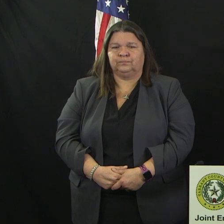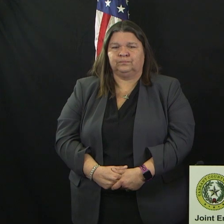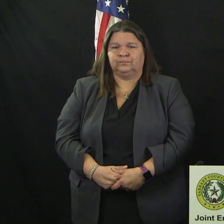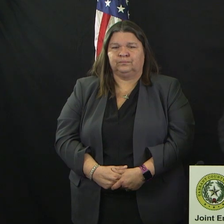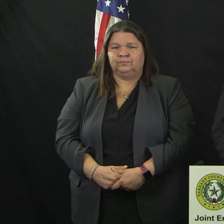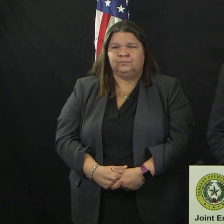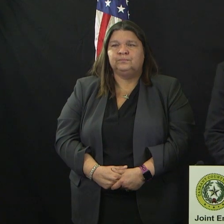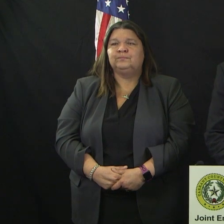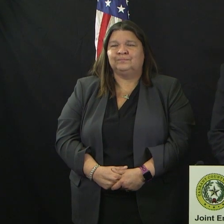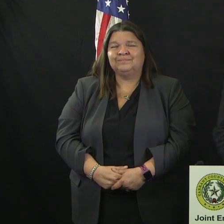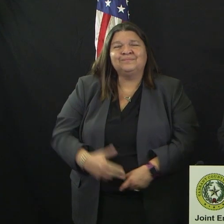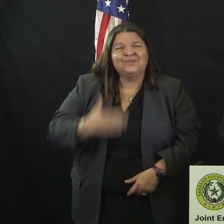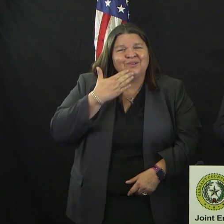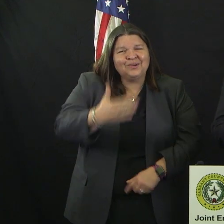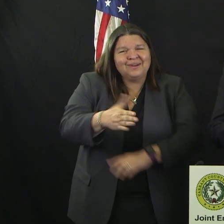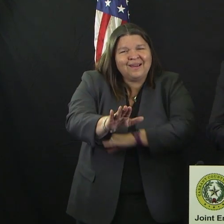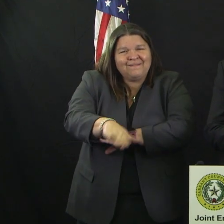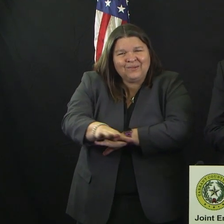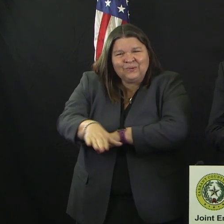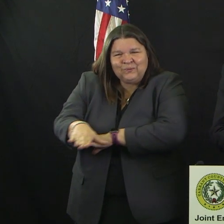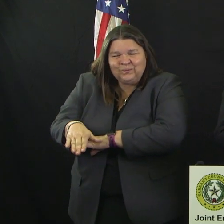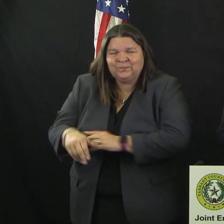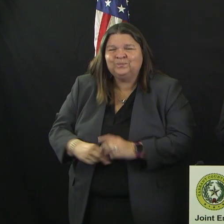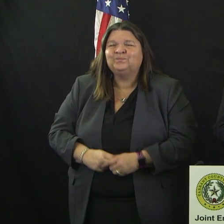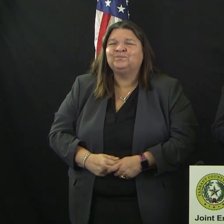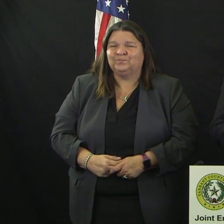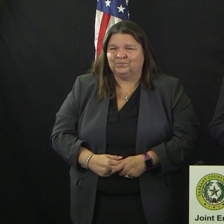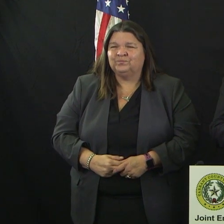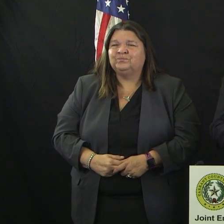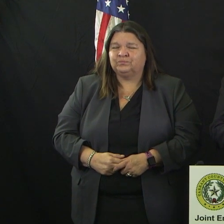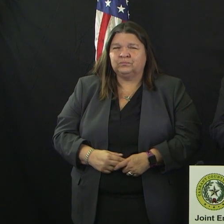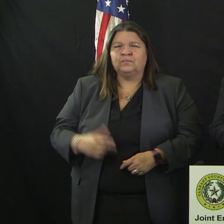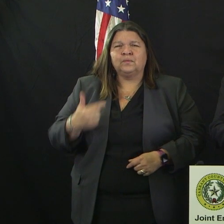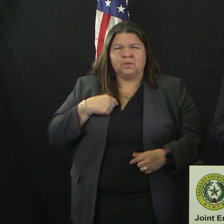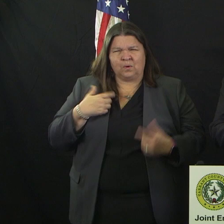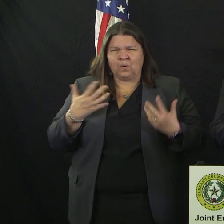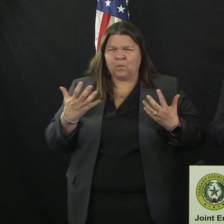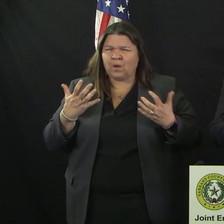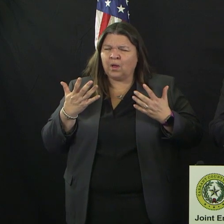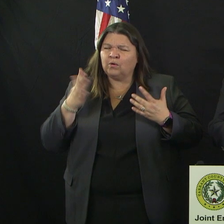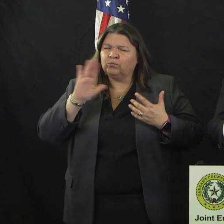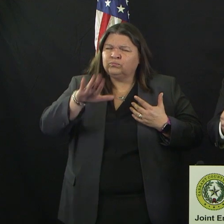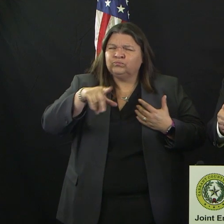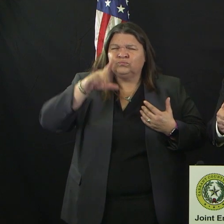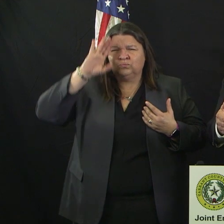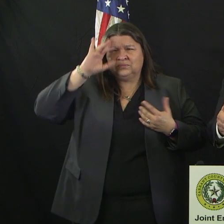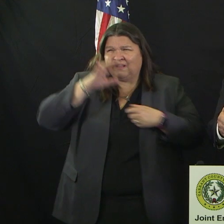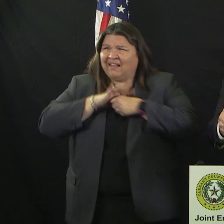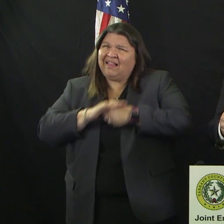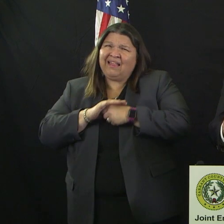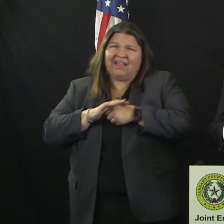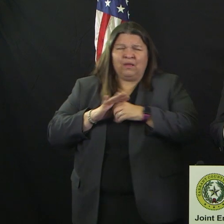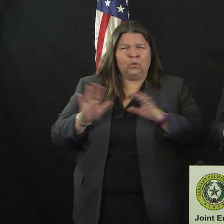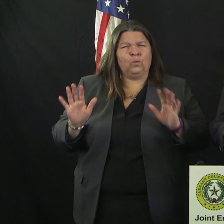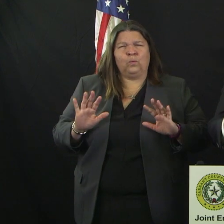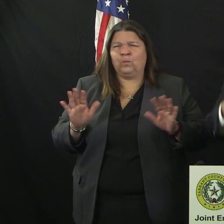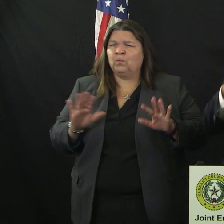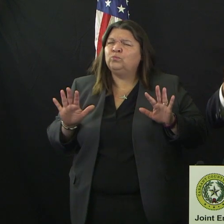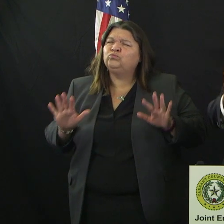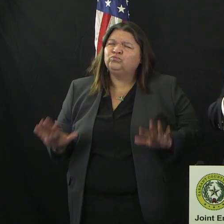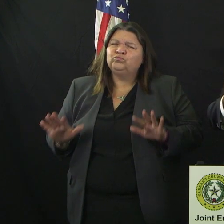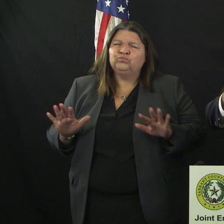Good evening. I want to assure the public that there are a number of efforts that have been occurring both